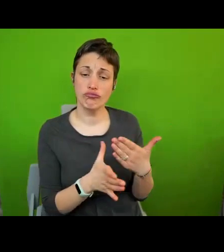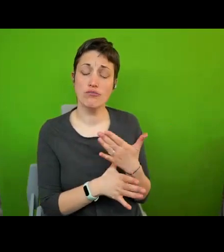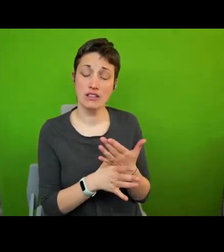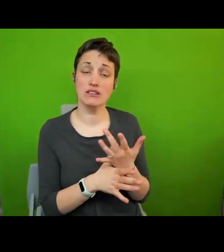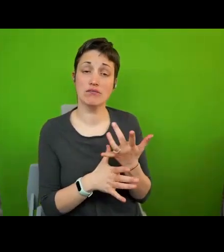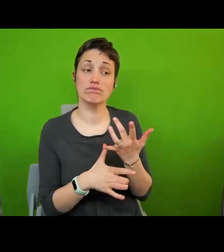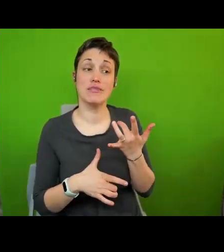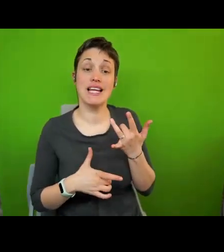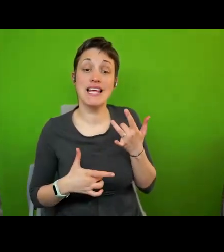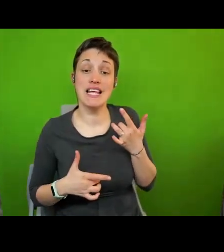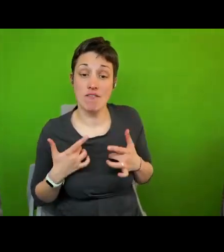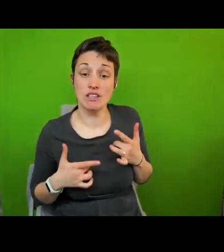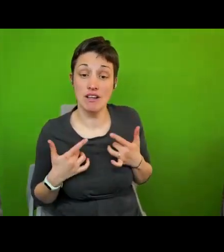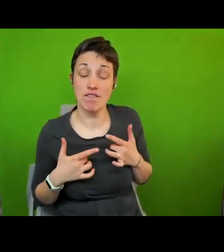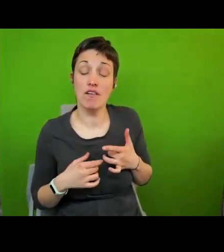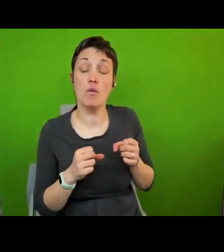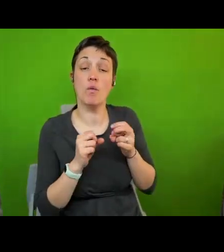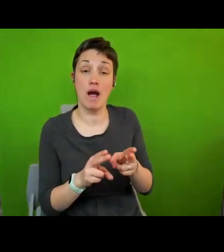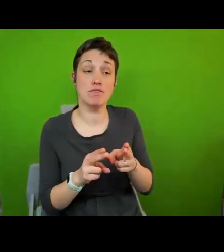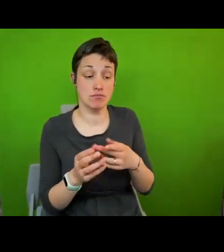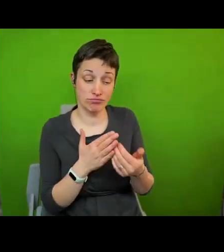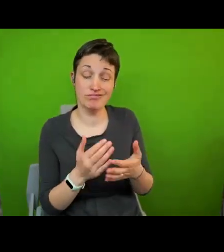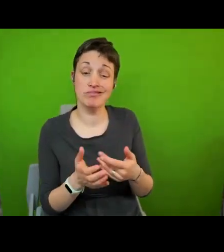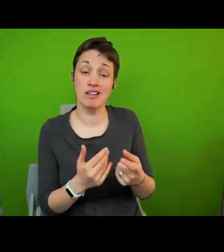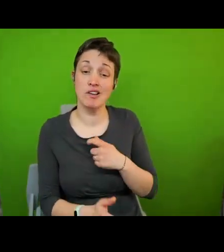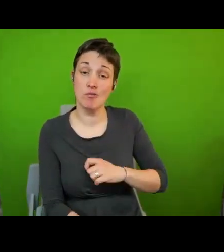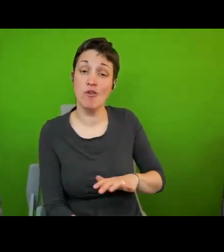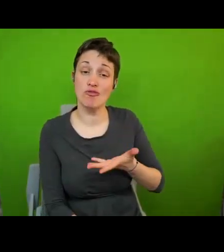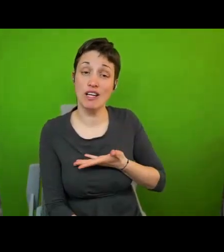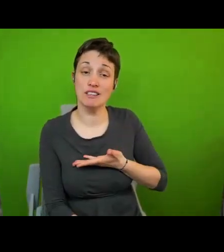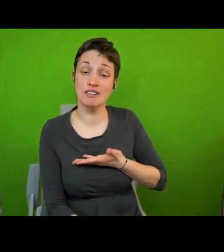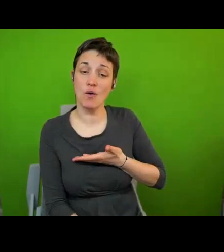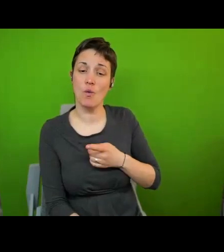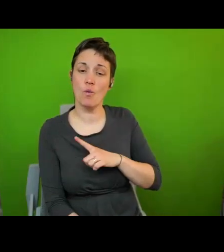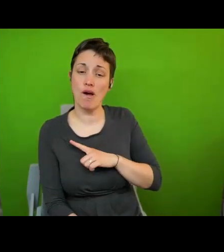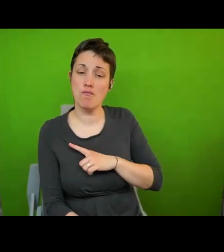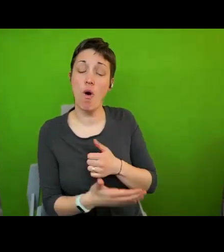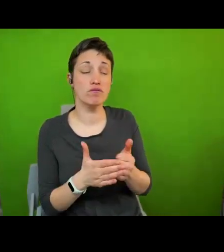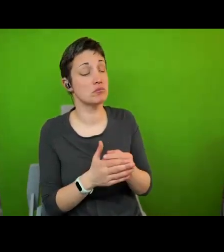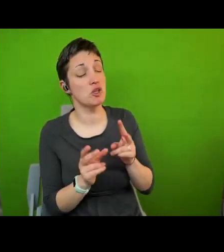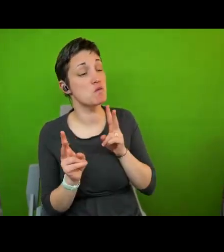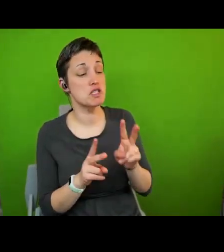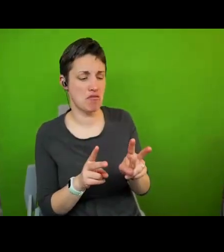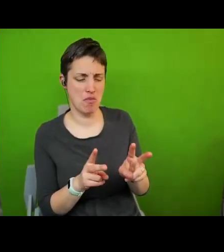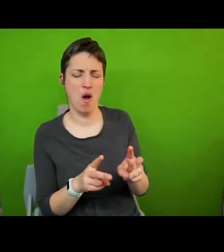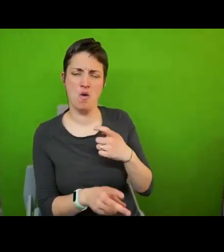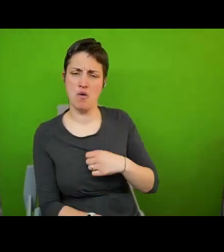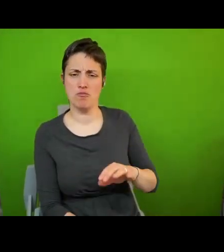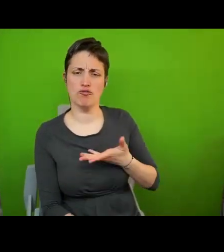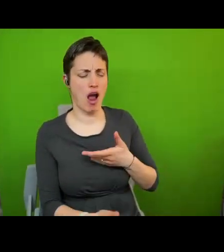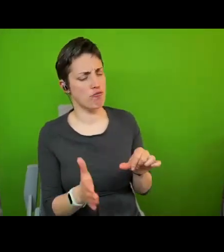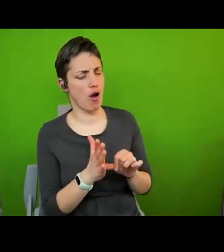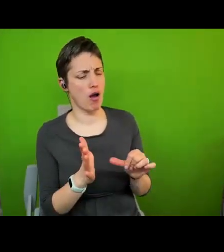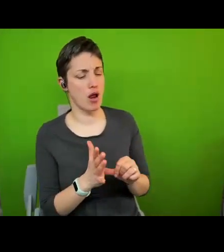with human rights because they very often do not see human rights as the problem or human rights violations